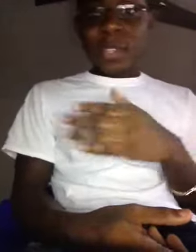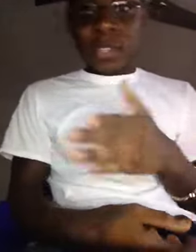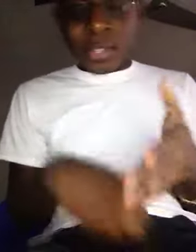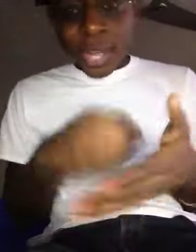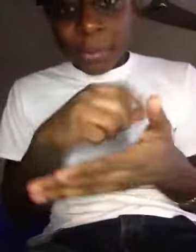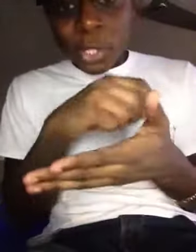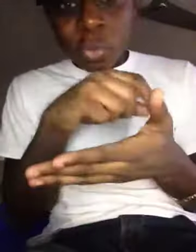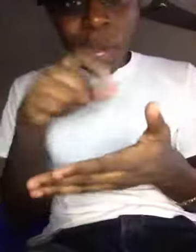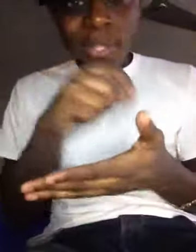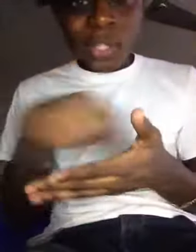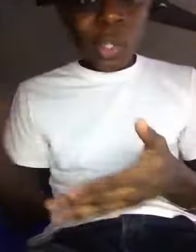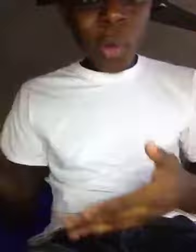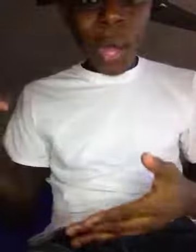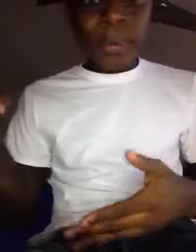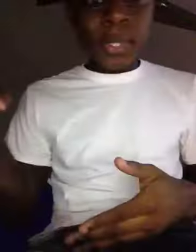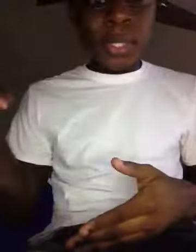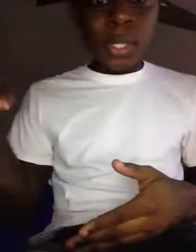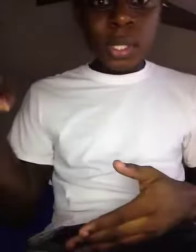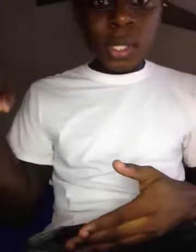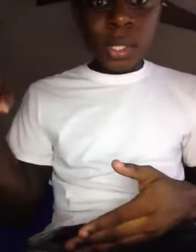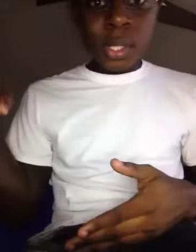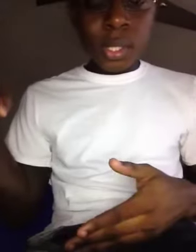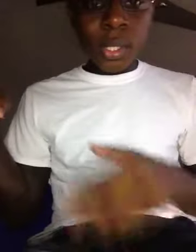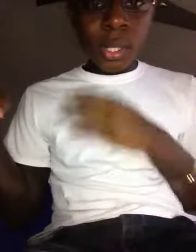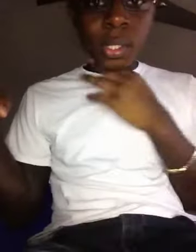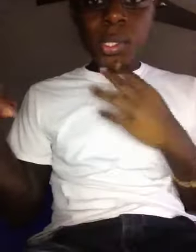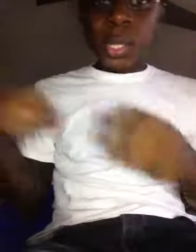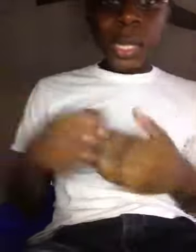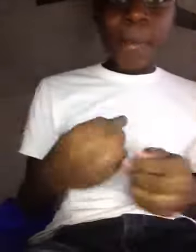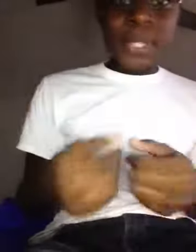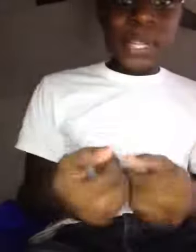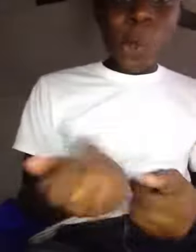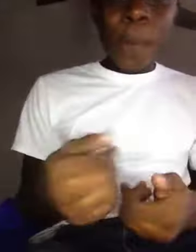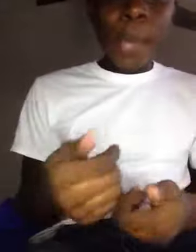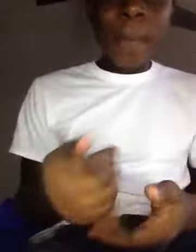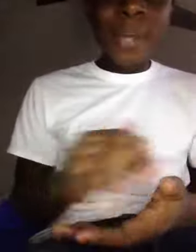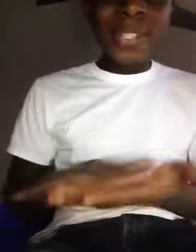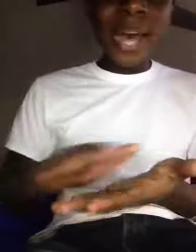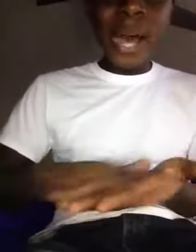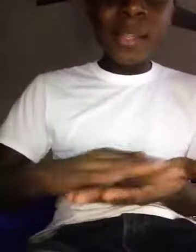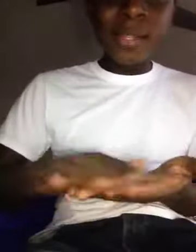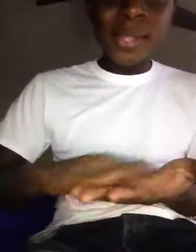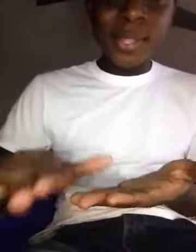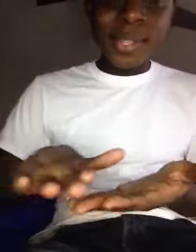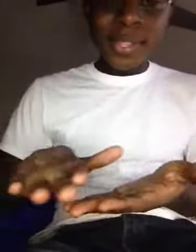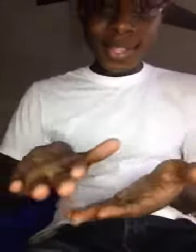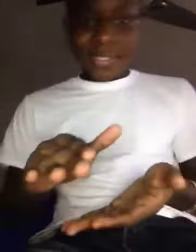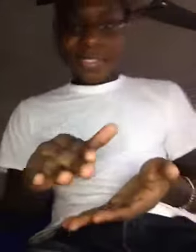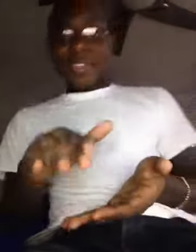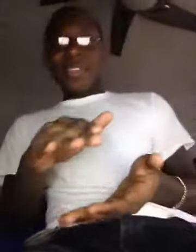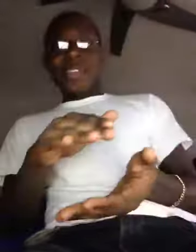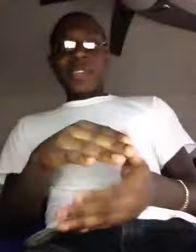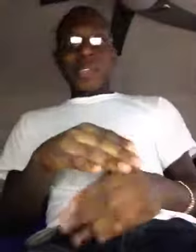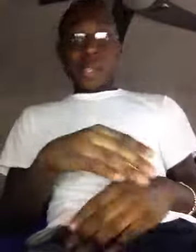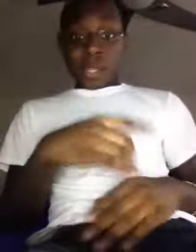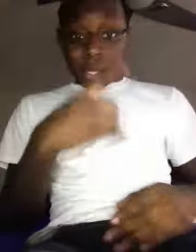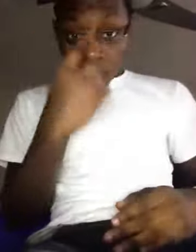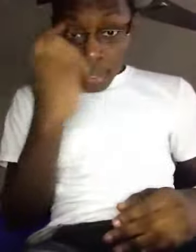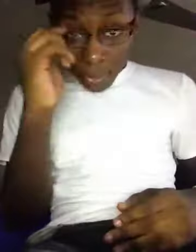I'm just writing scribes, and I'm still gonna pay my tithes, look at